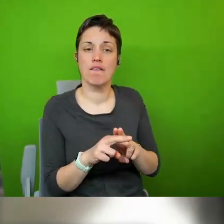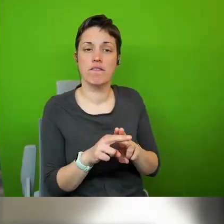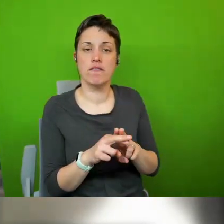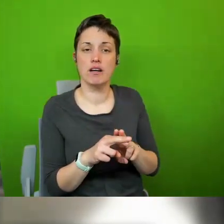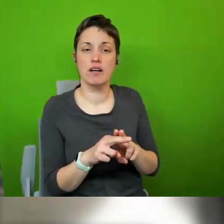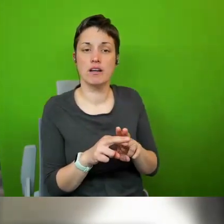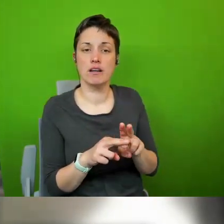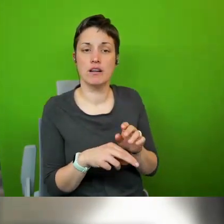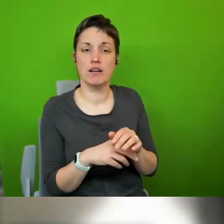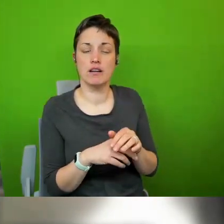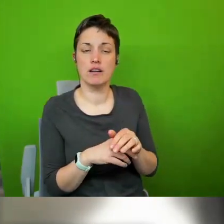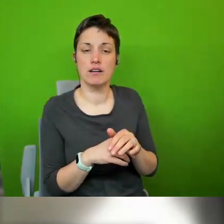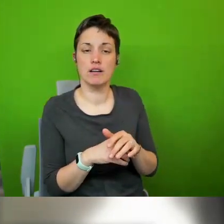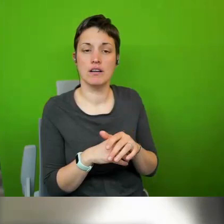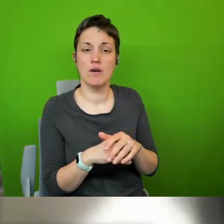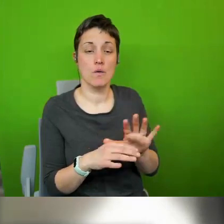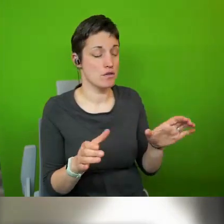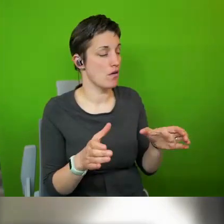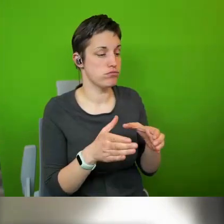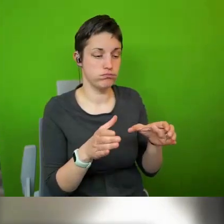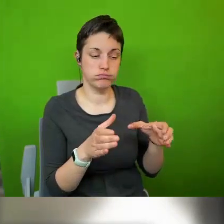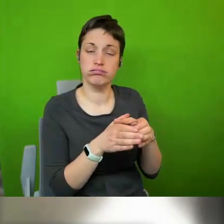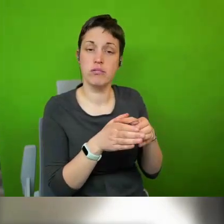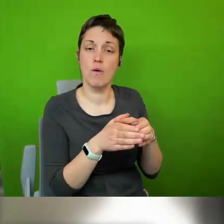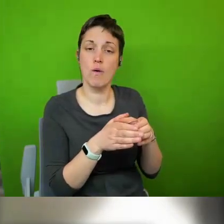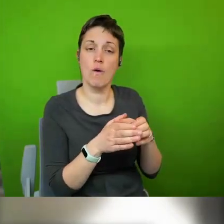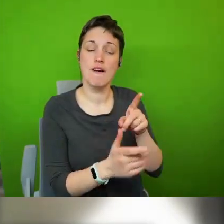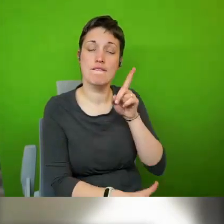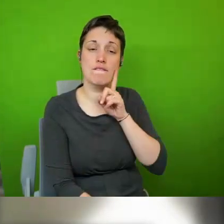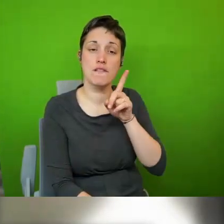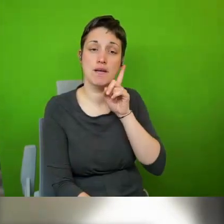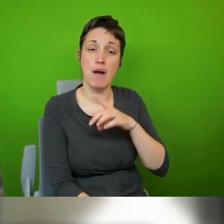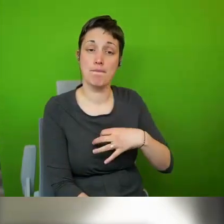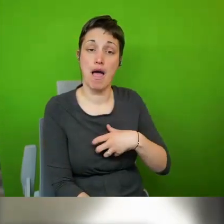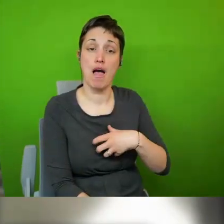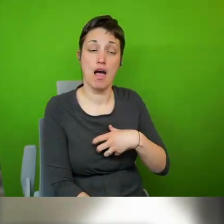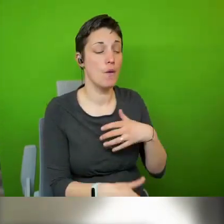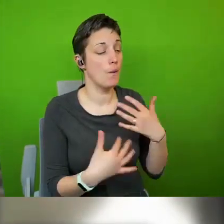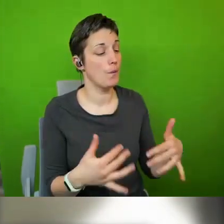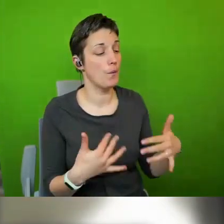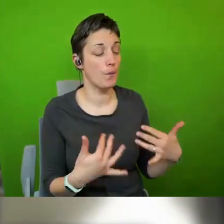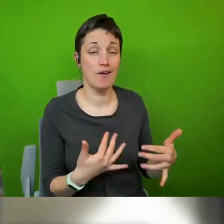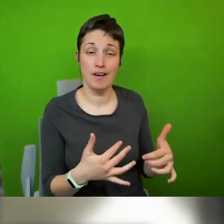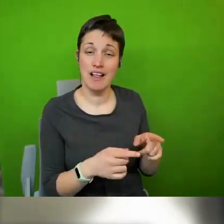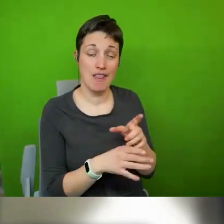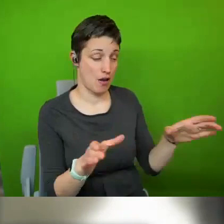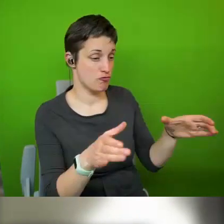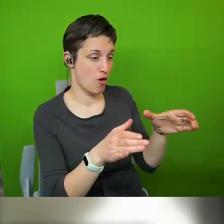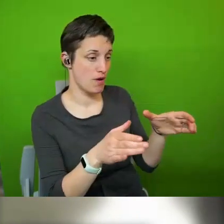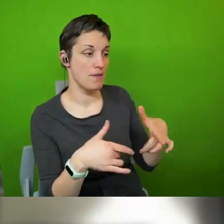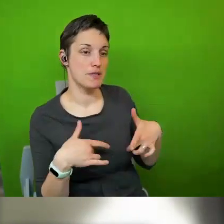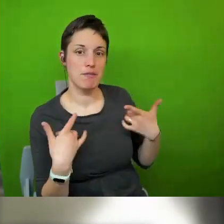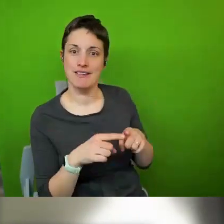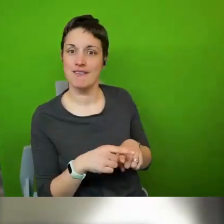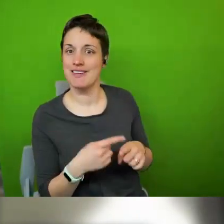fantastic uh a group of female mayors being active in that field and if you listen to this group you get very different perspectives